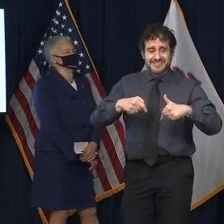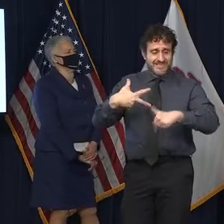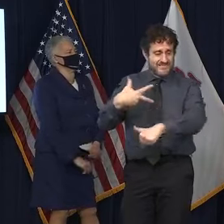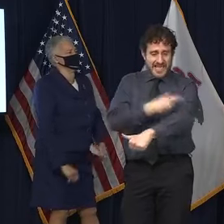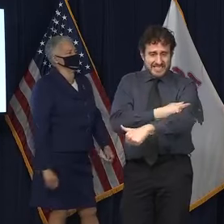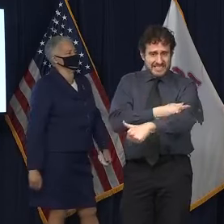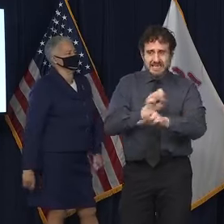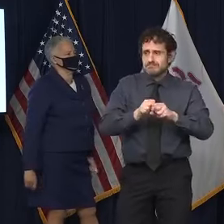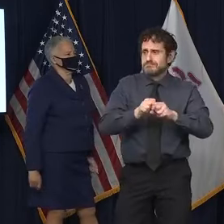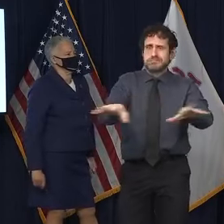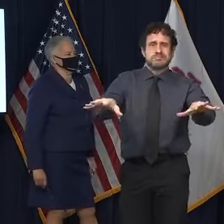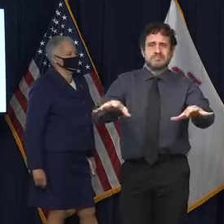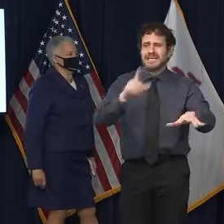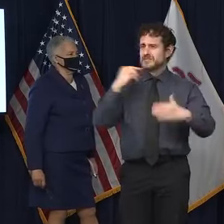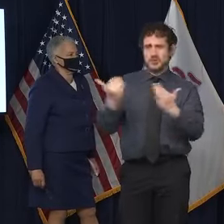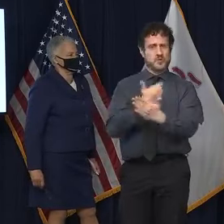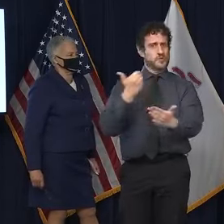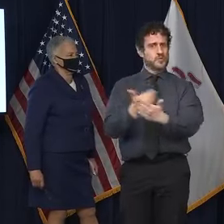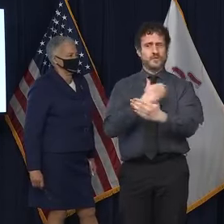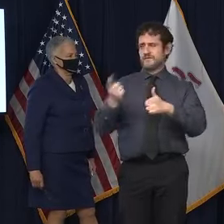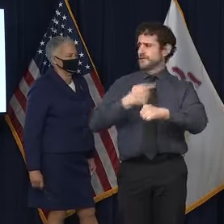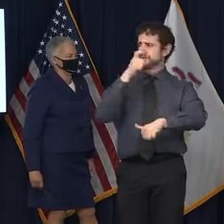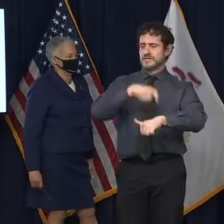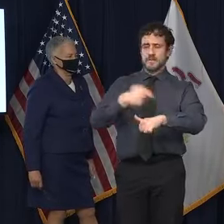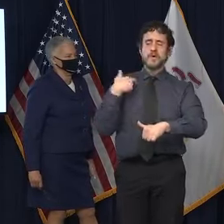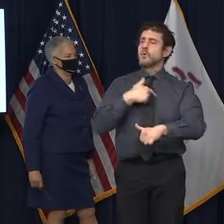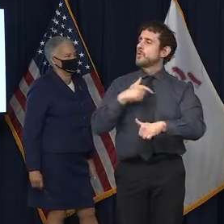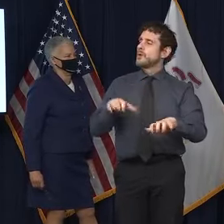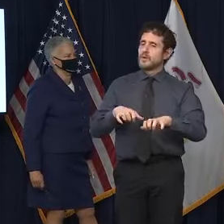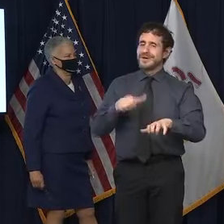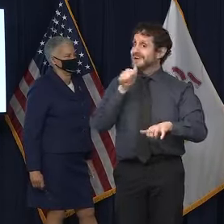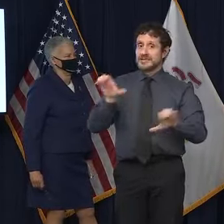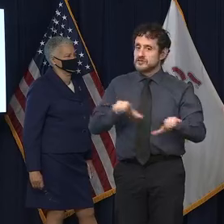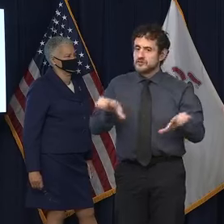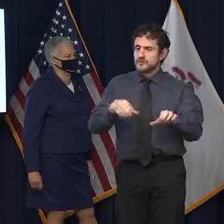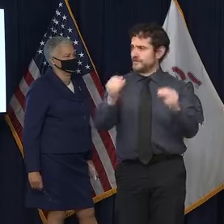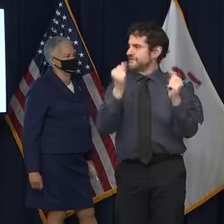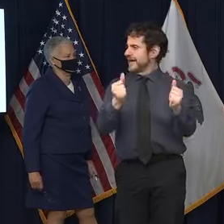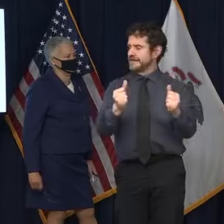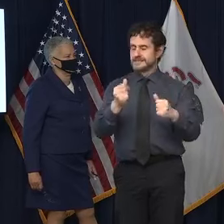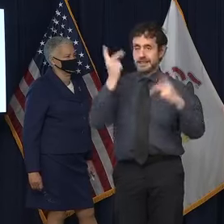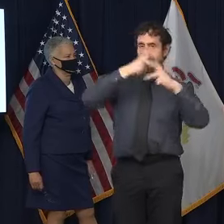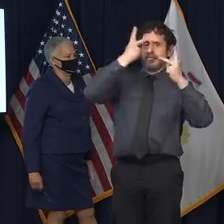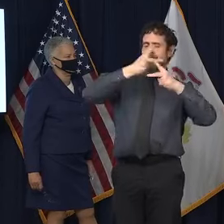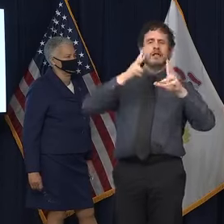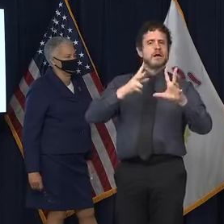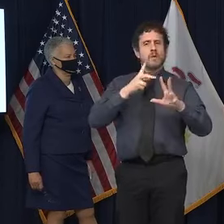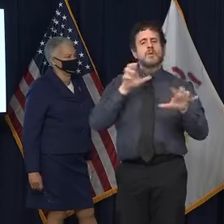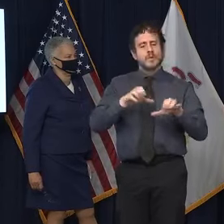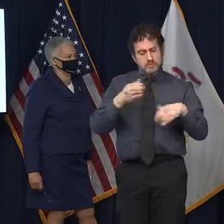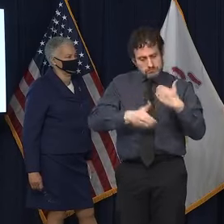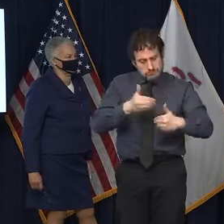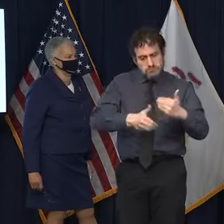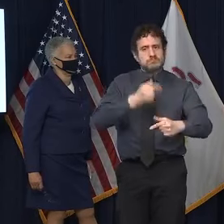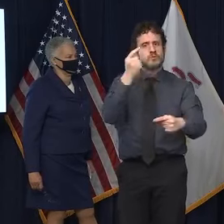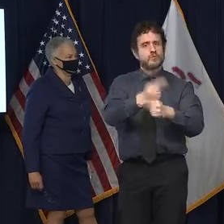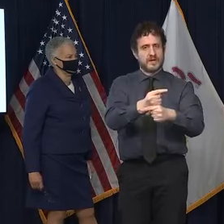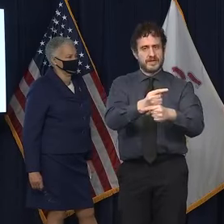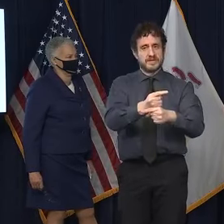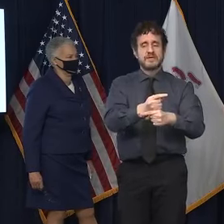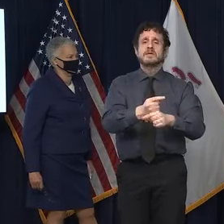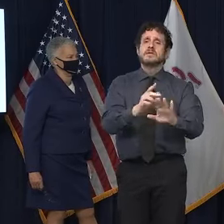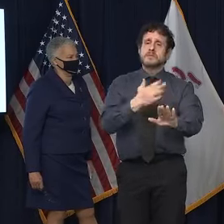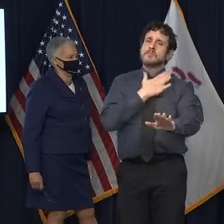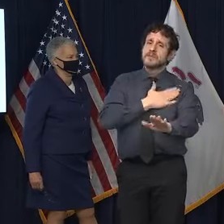vaccine world. So, uh, we want to get it right, not just fast. And so please, uh, exhibit the patience that you've heard Governor